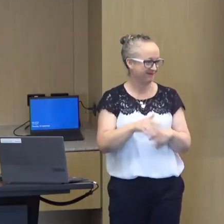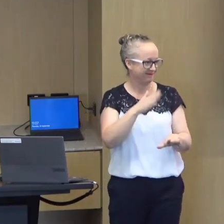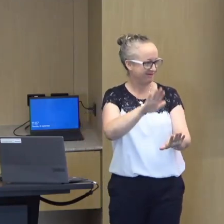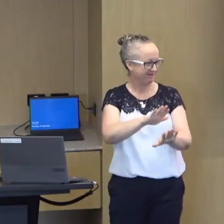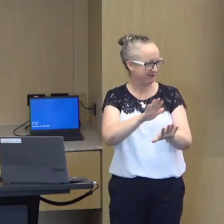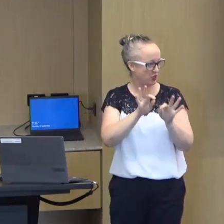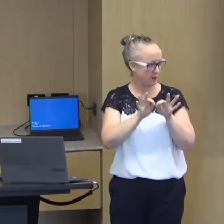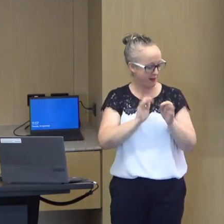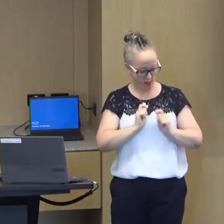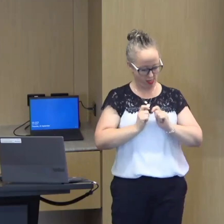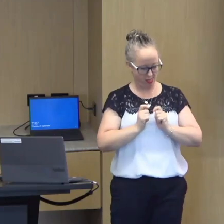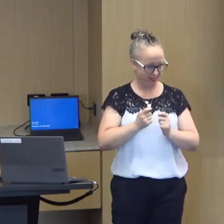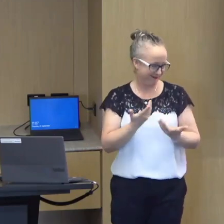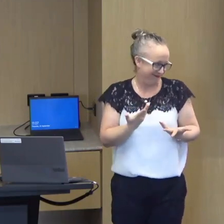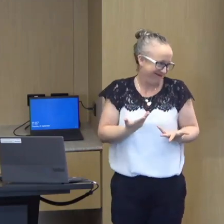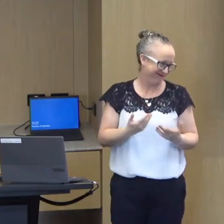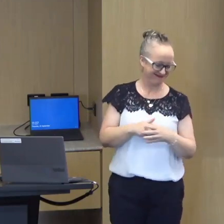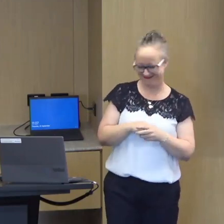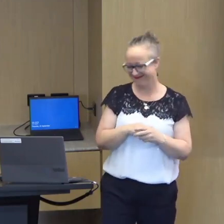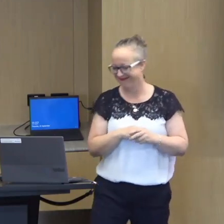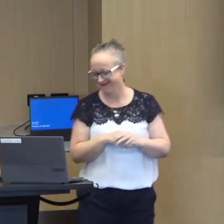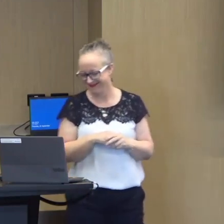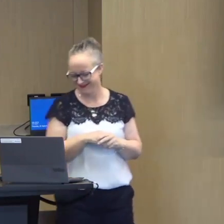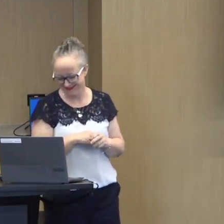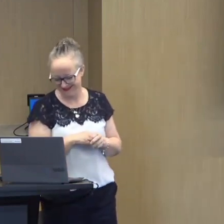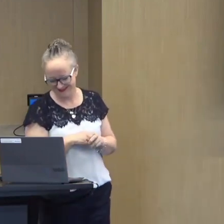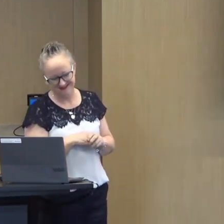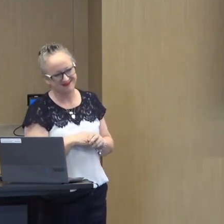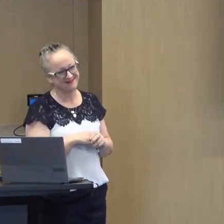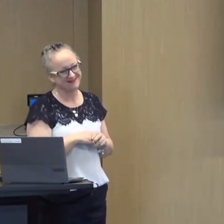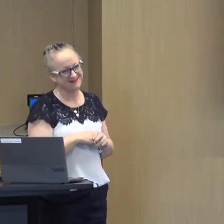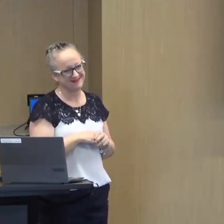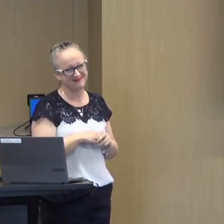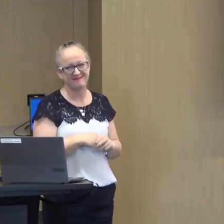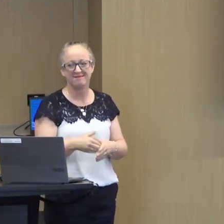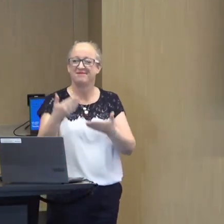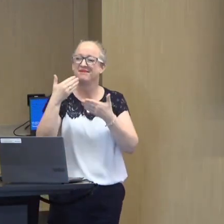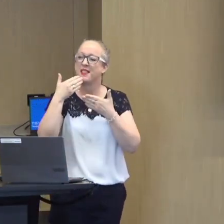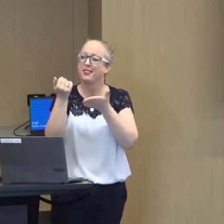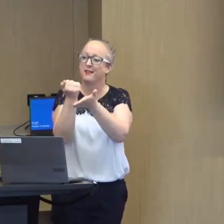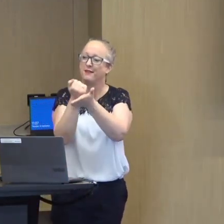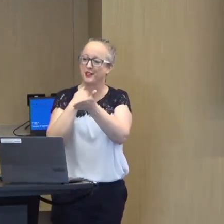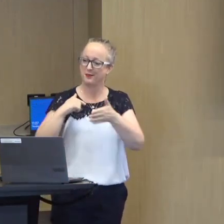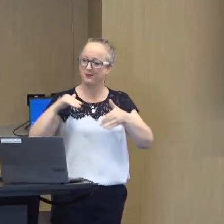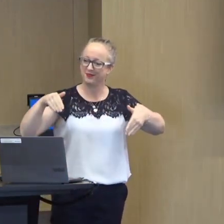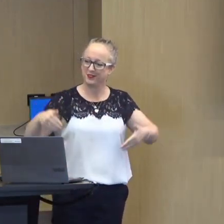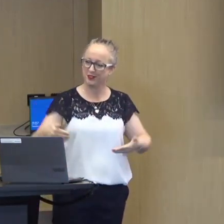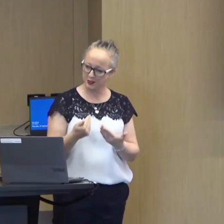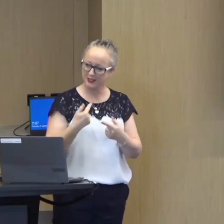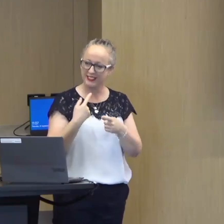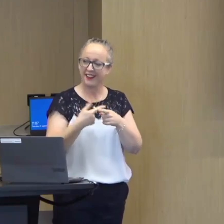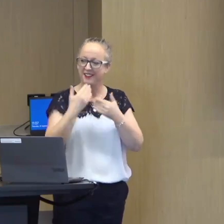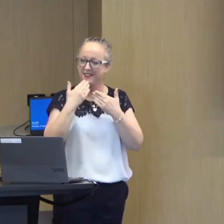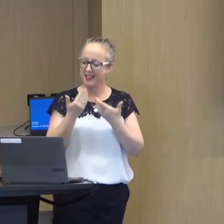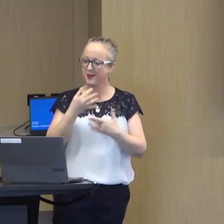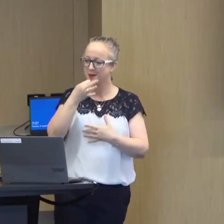speak in English. Poor interpreters, they're going to have to be agile in this space. Thank you very much, Philip, for that lovely